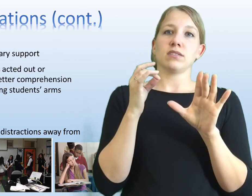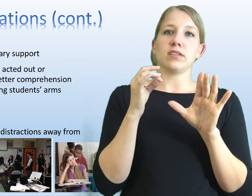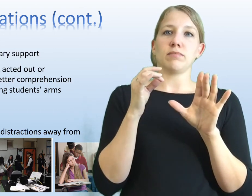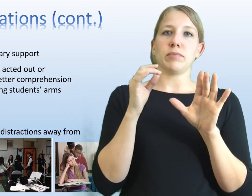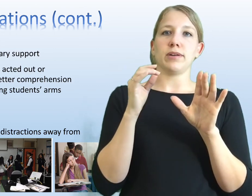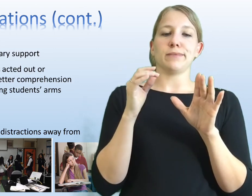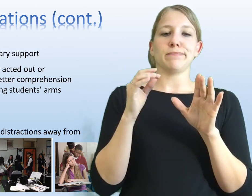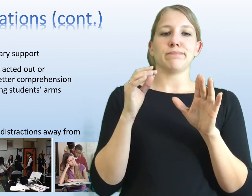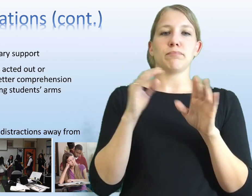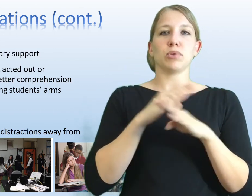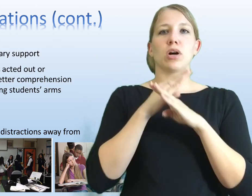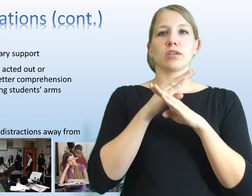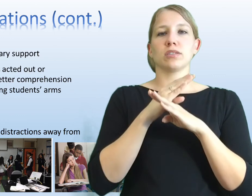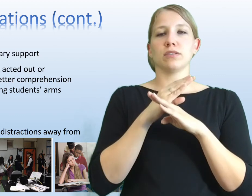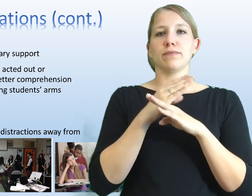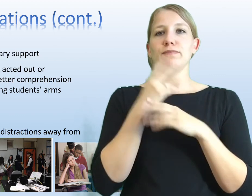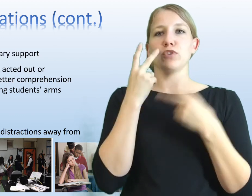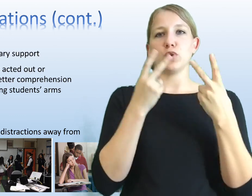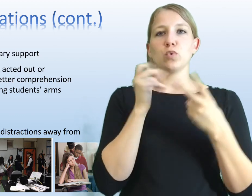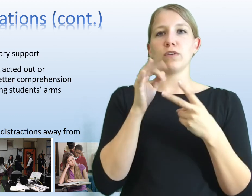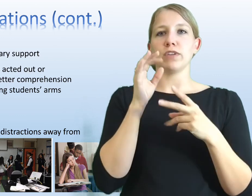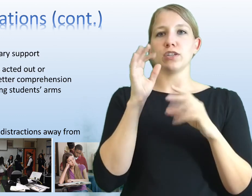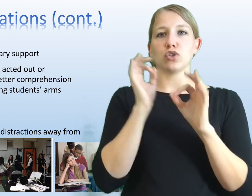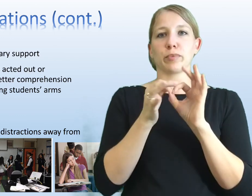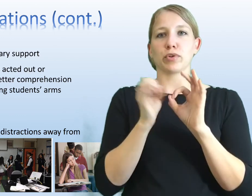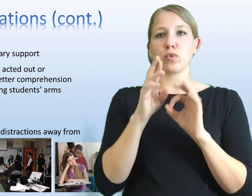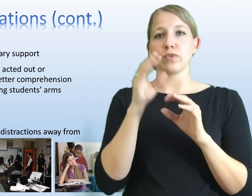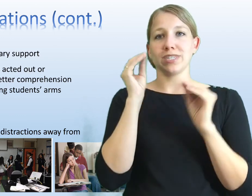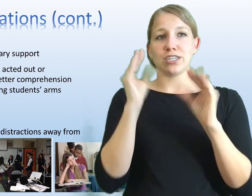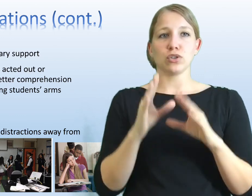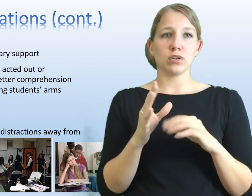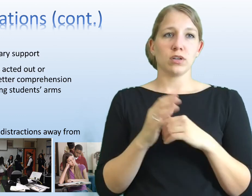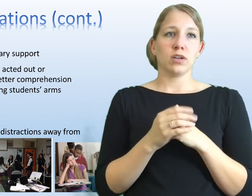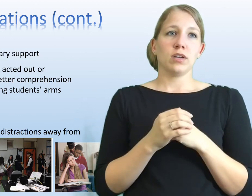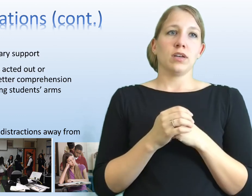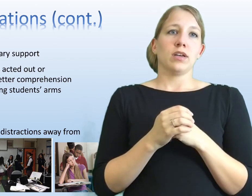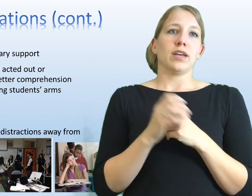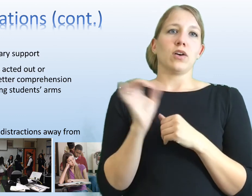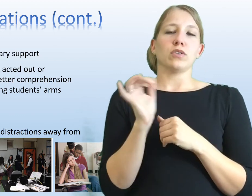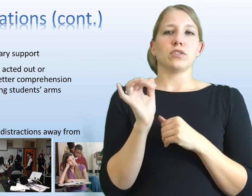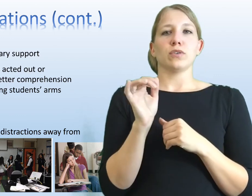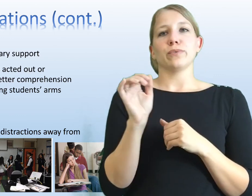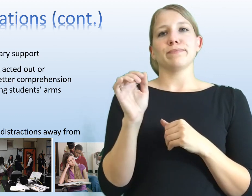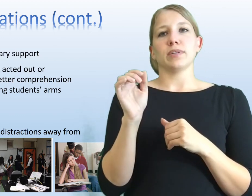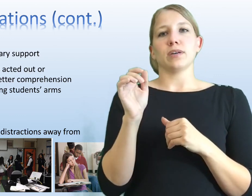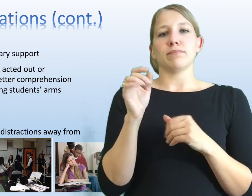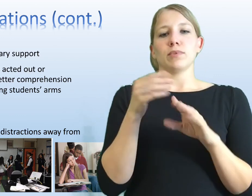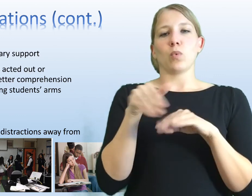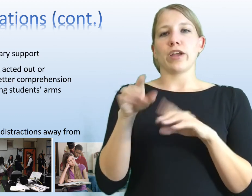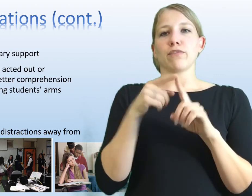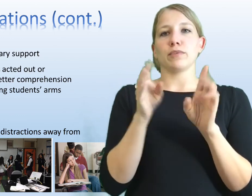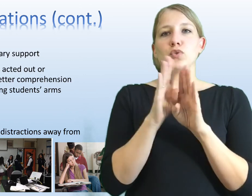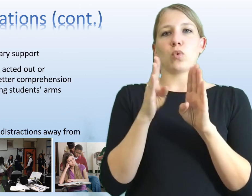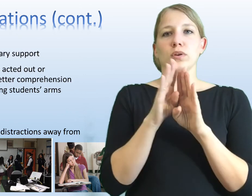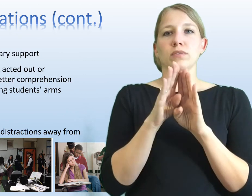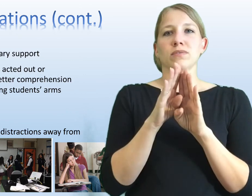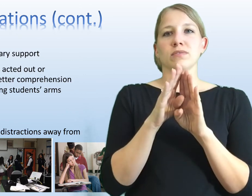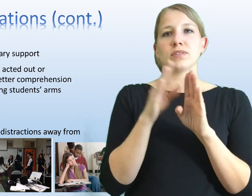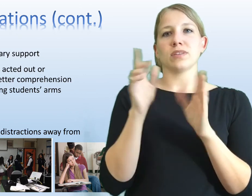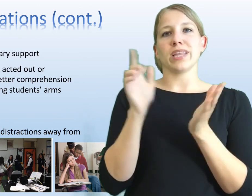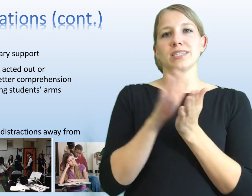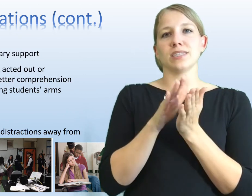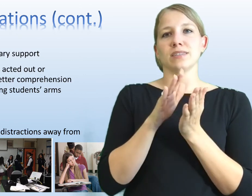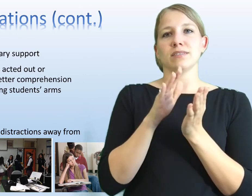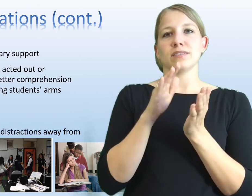that blocks the view of the interpreter or the teacher and also away from the door